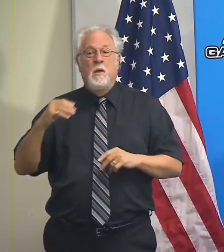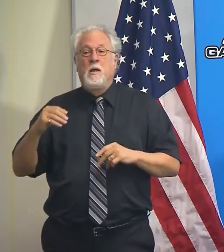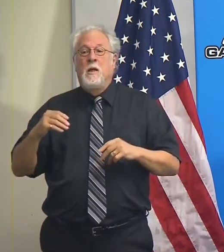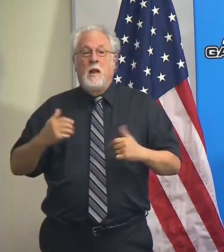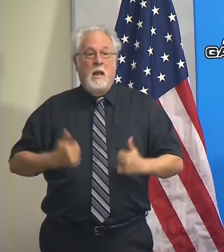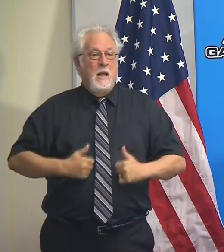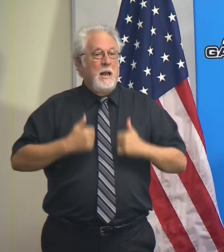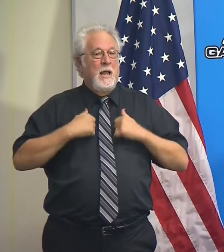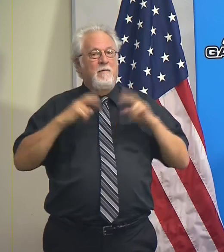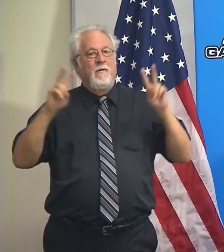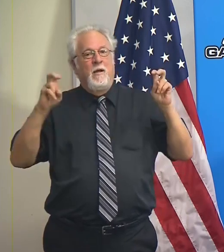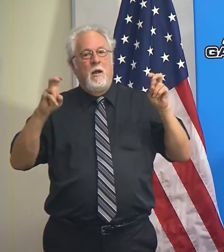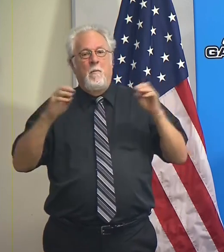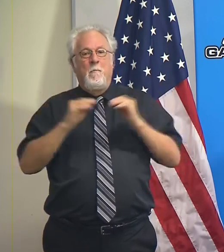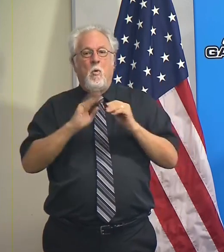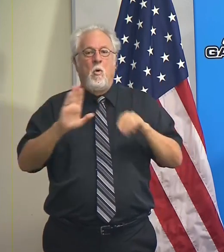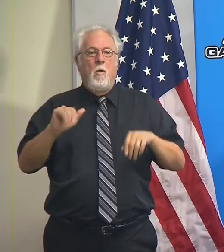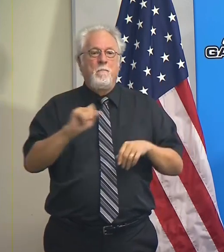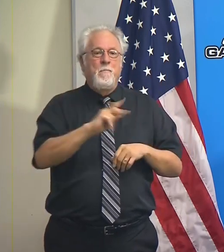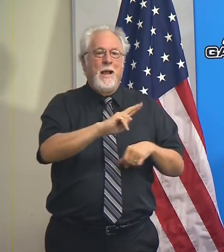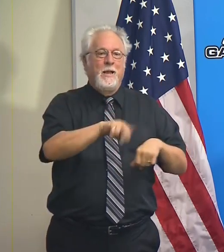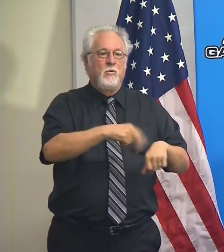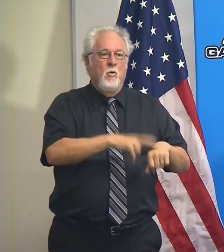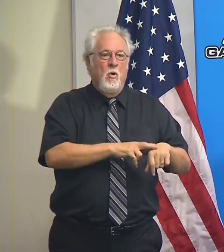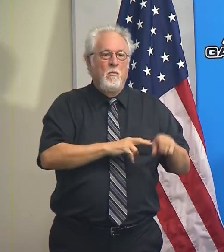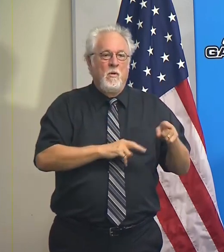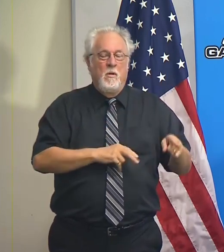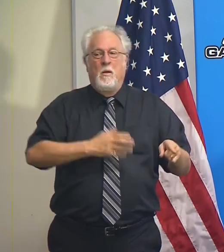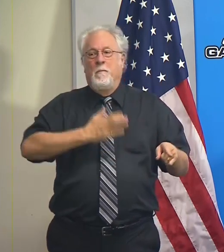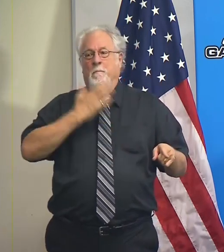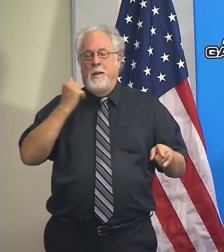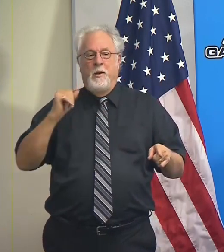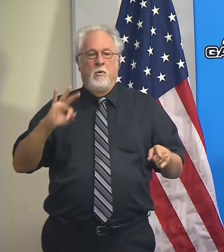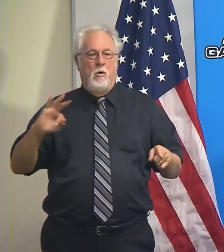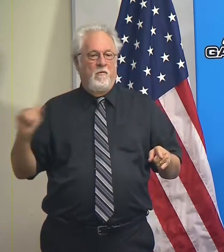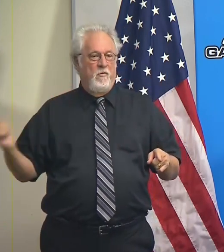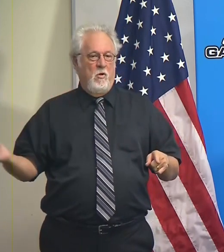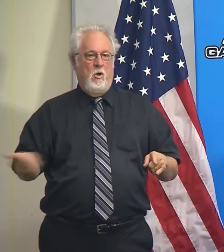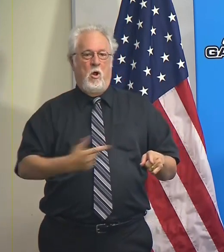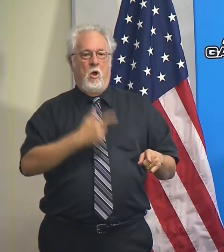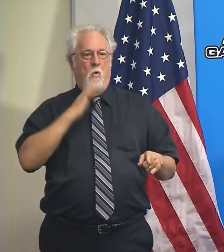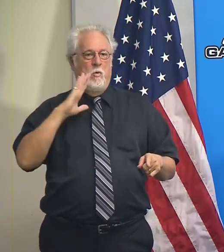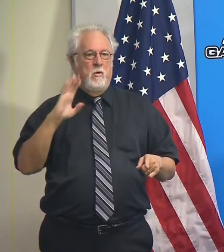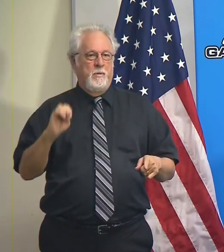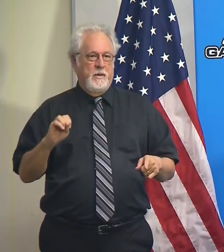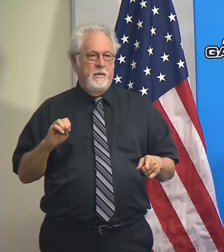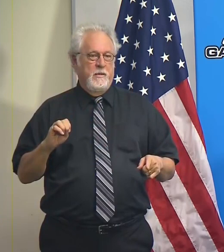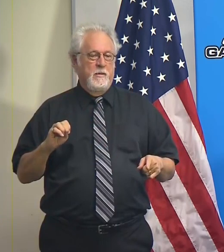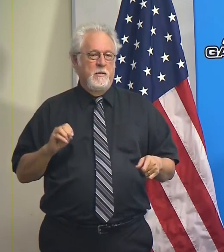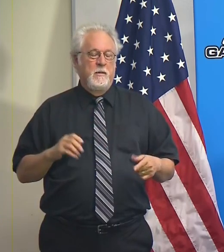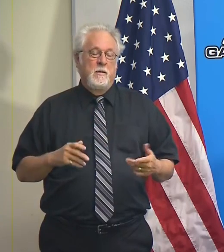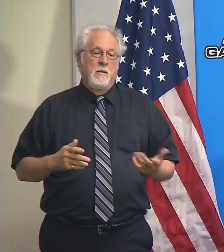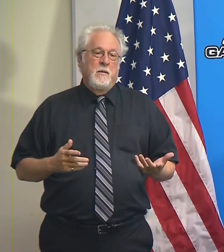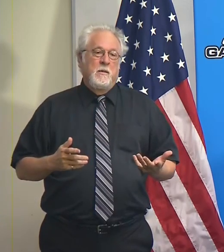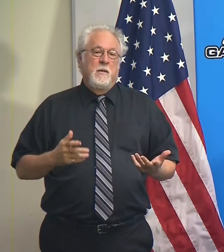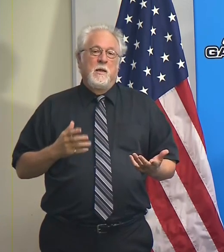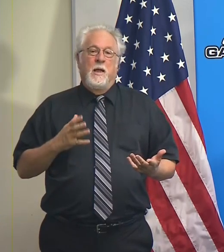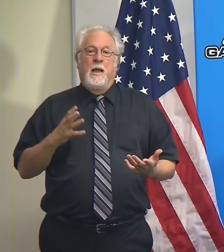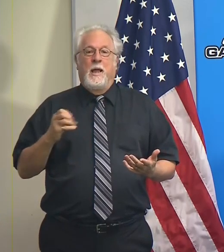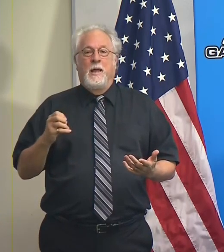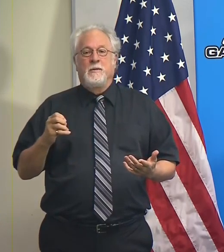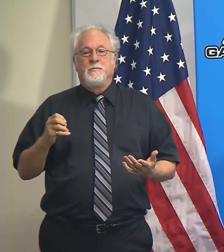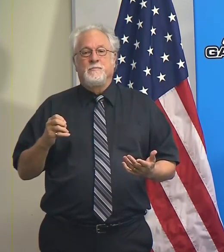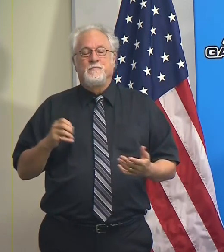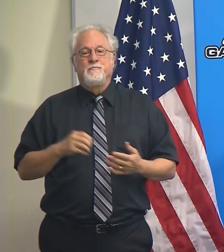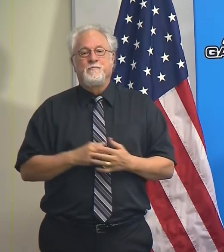get life more back to normal, the better off all of those individuals are going to be. And, you know,